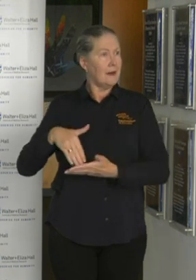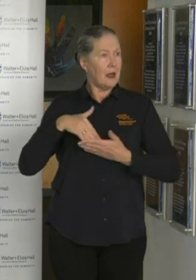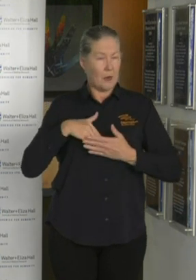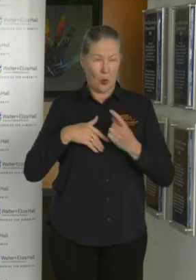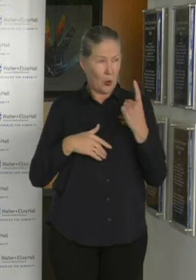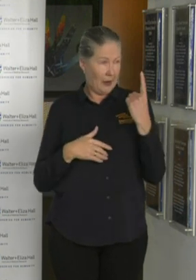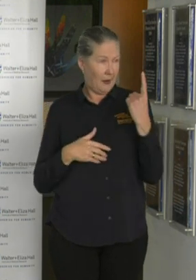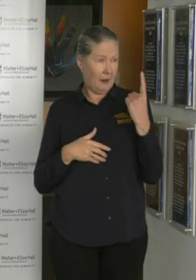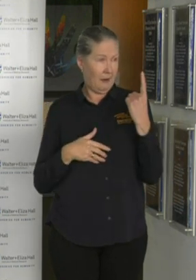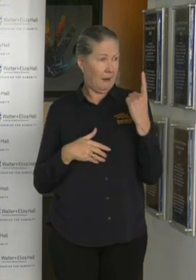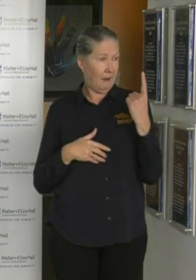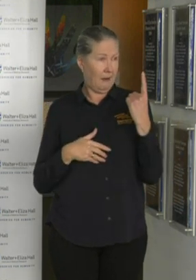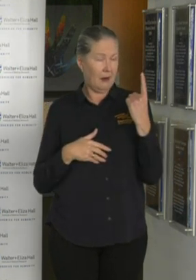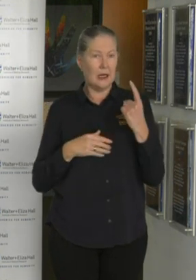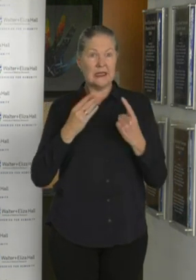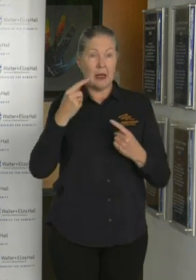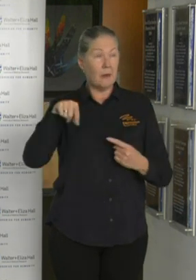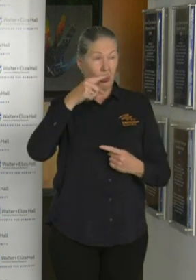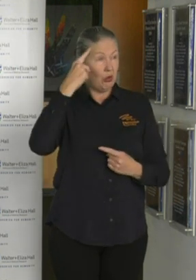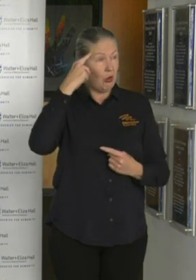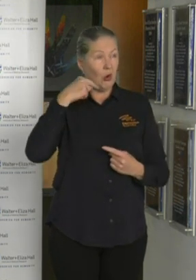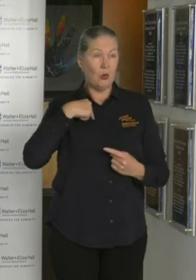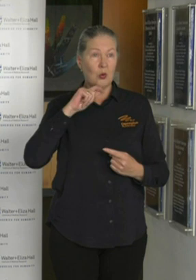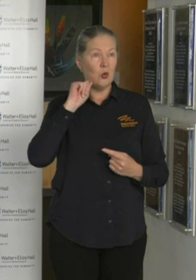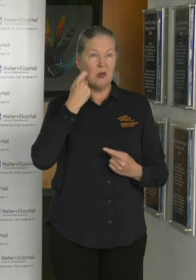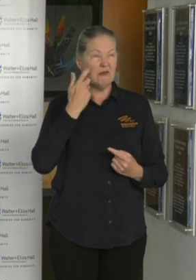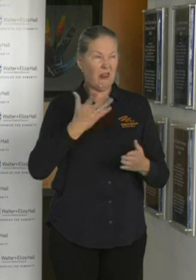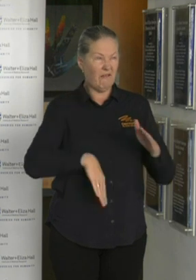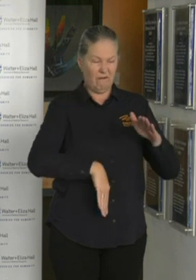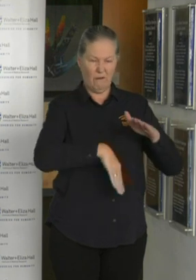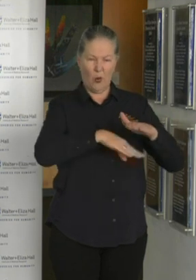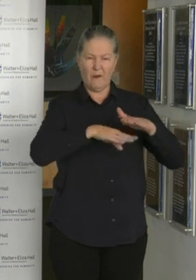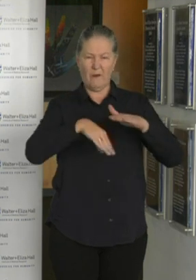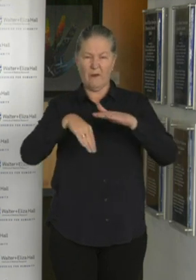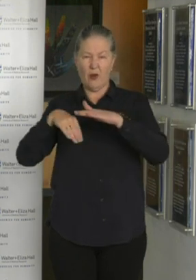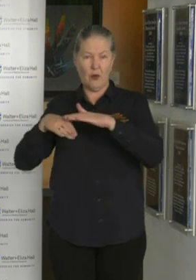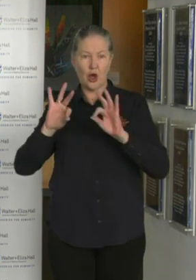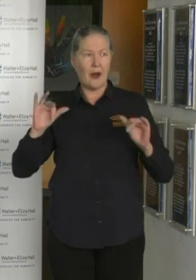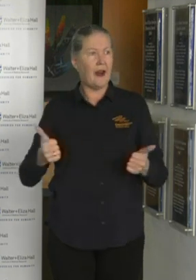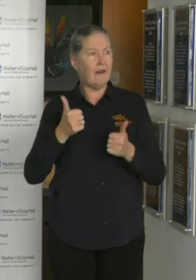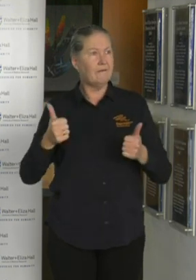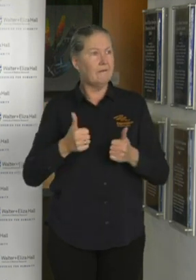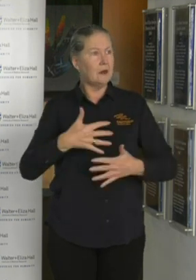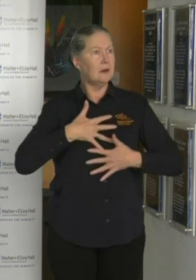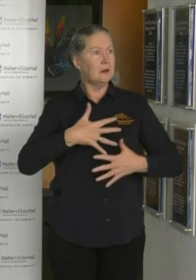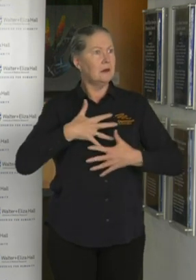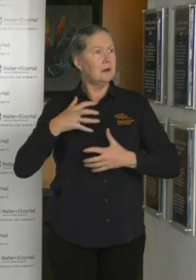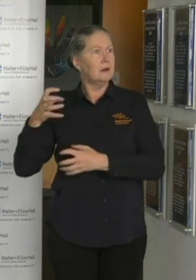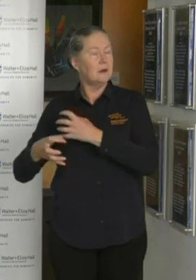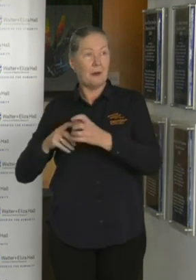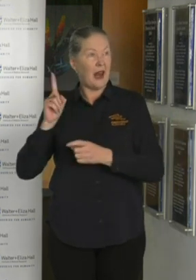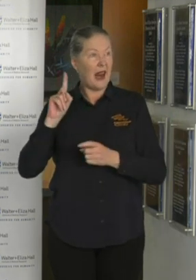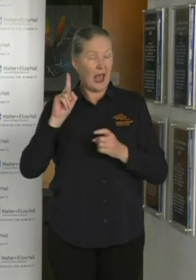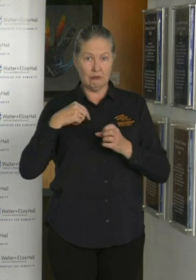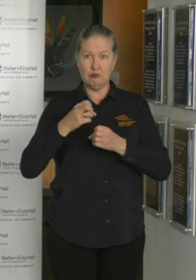And this was at a time when some had thought we would have run out of ventilator capacity in Australia. Instead, we've built that capacity to over